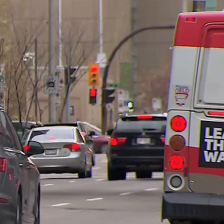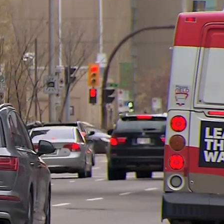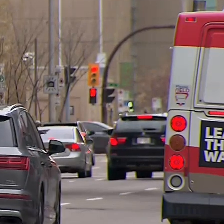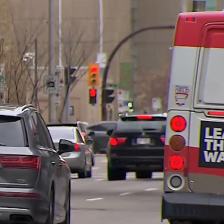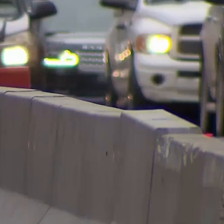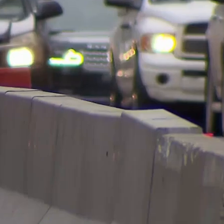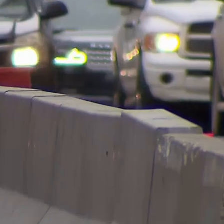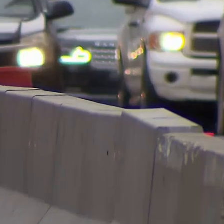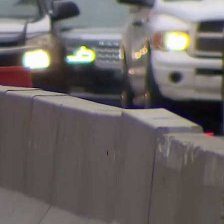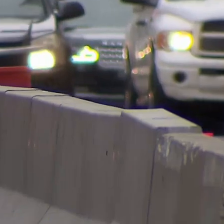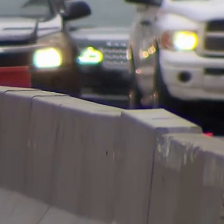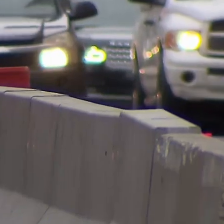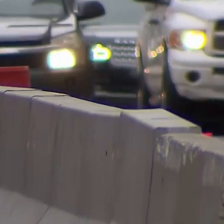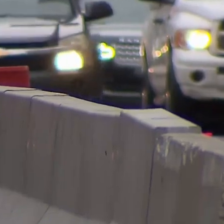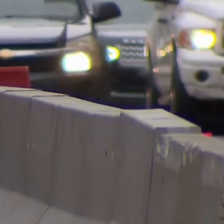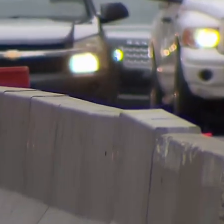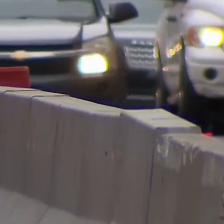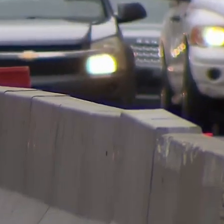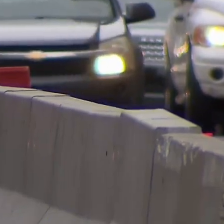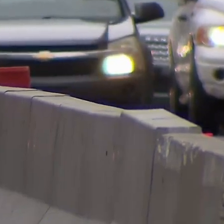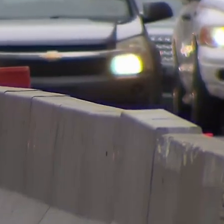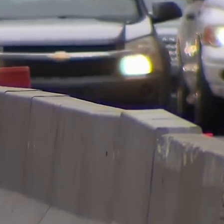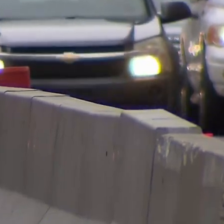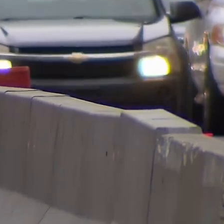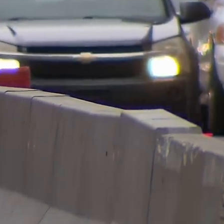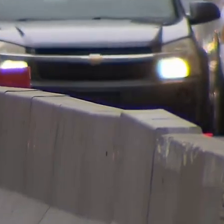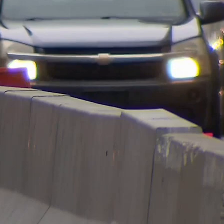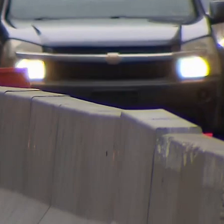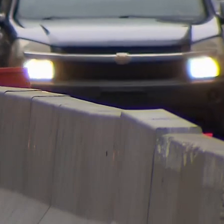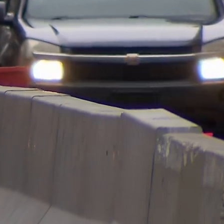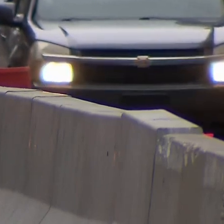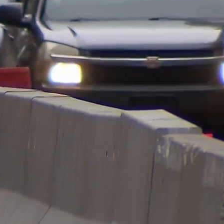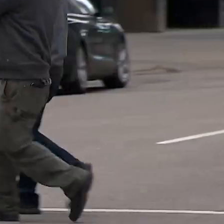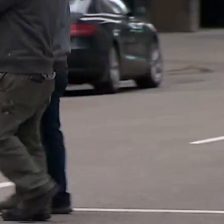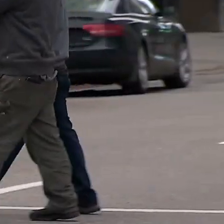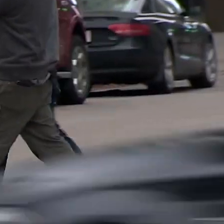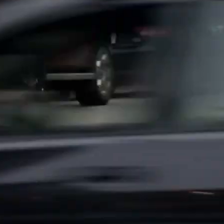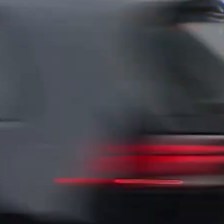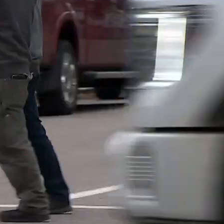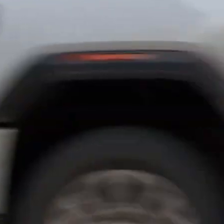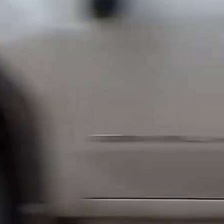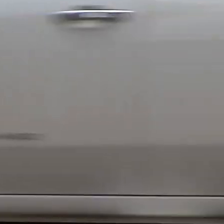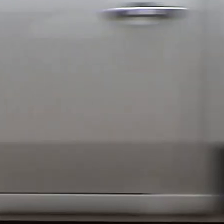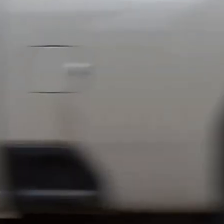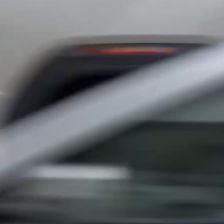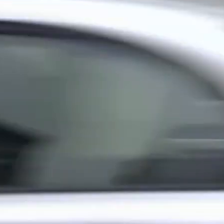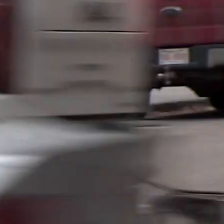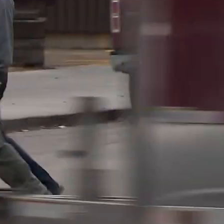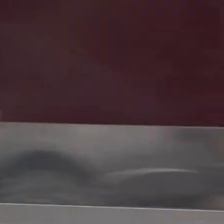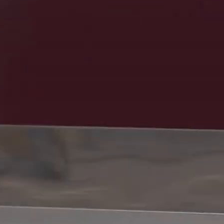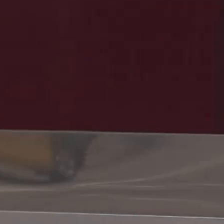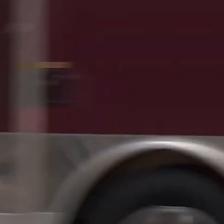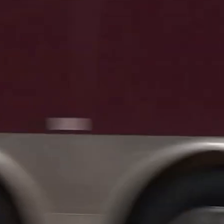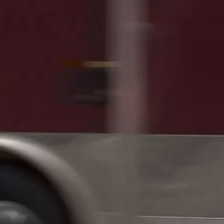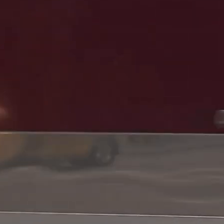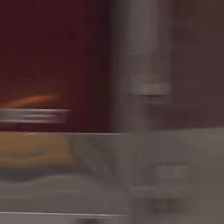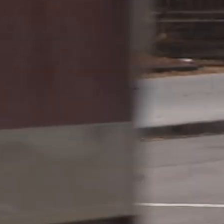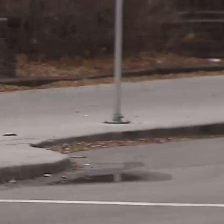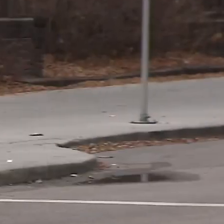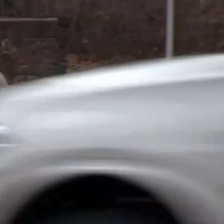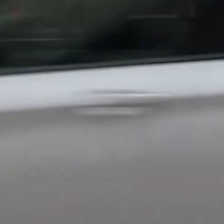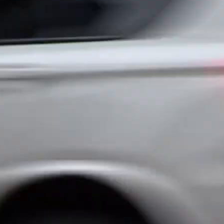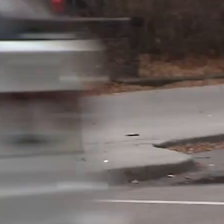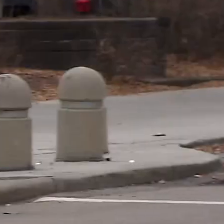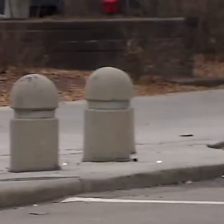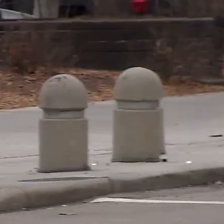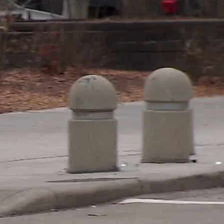watch. As the province reports 609 new cases, it's asking Albertans to drop their cohorts to three